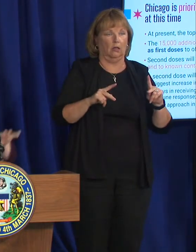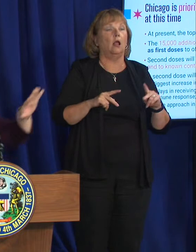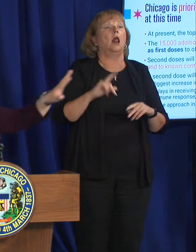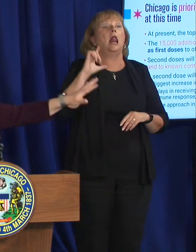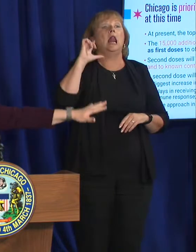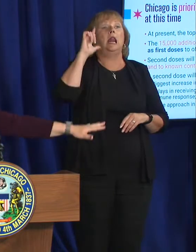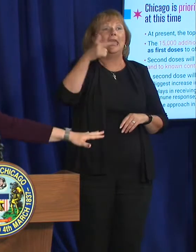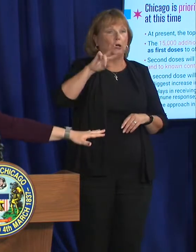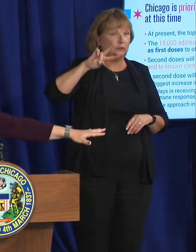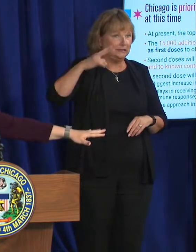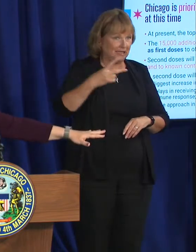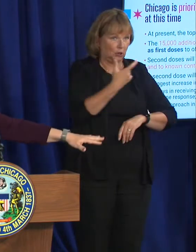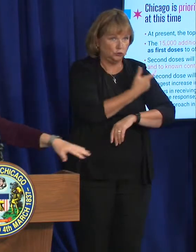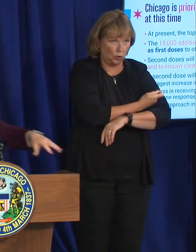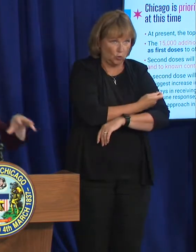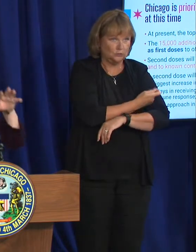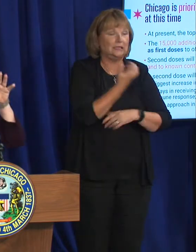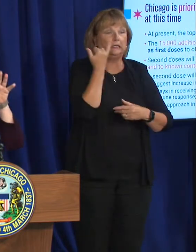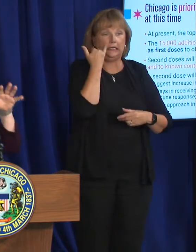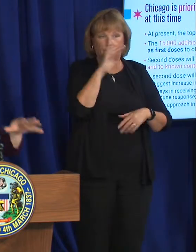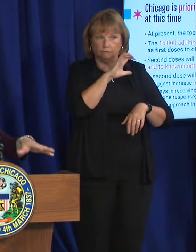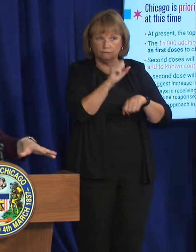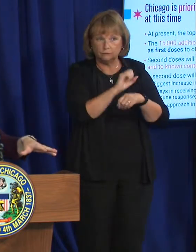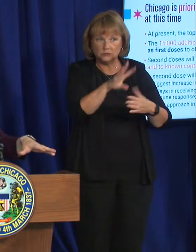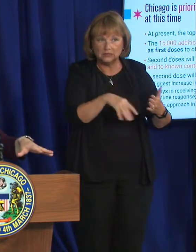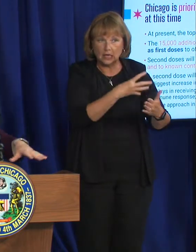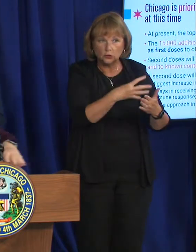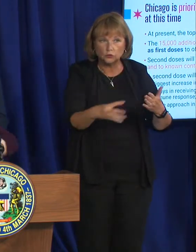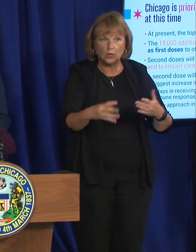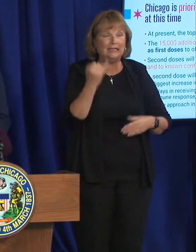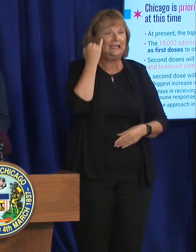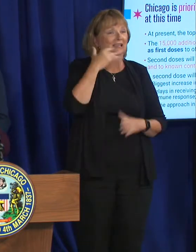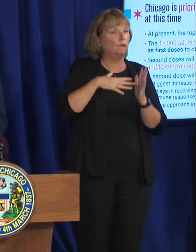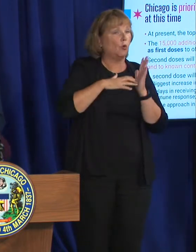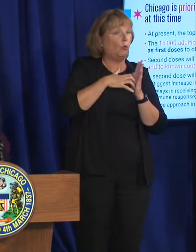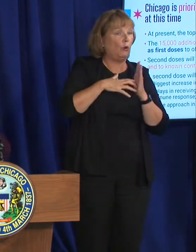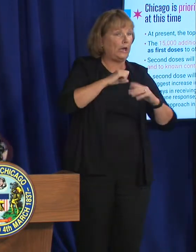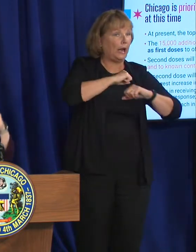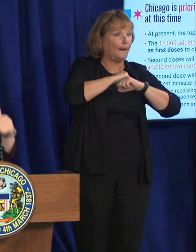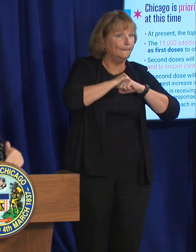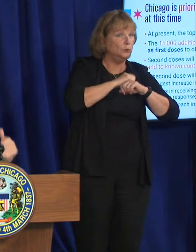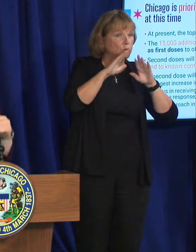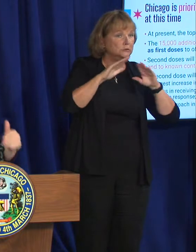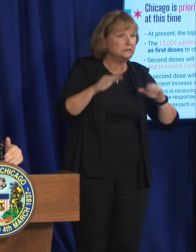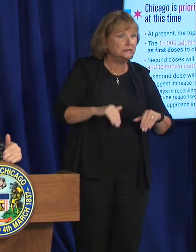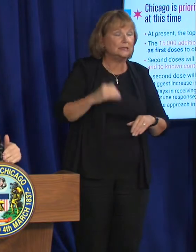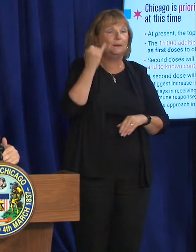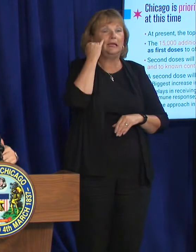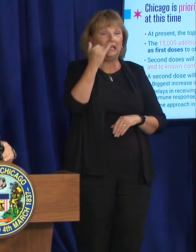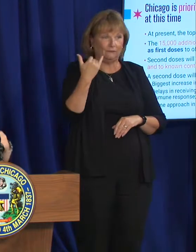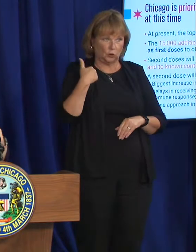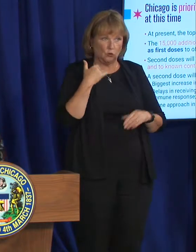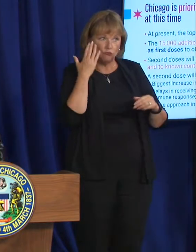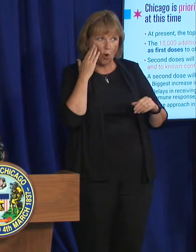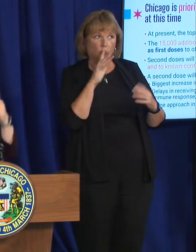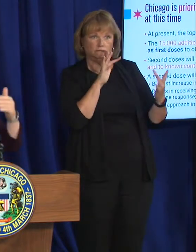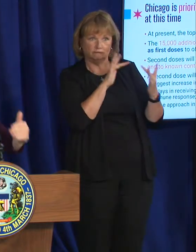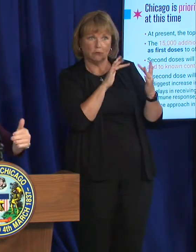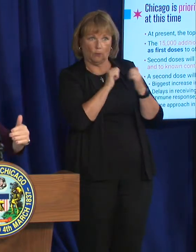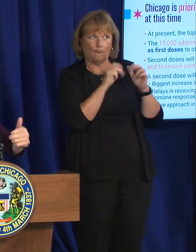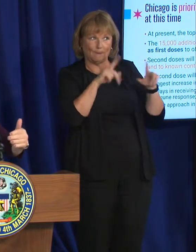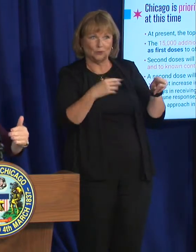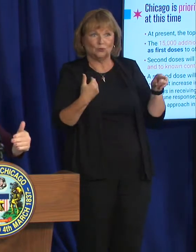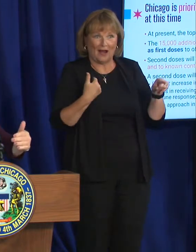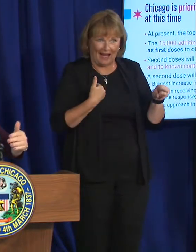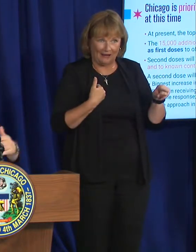second doses anybody who's already been scheduled, anybody who's immunocompromised, any known contacts of cases. This means